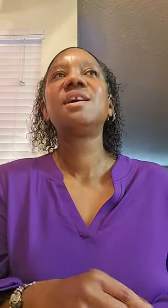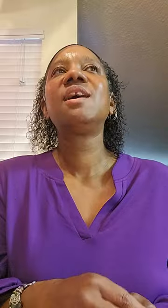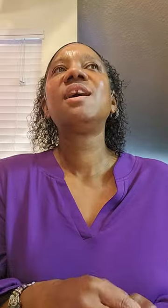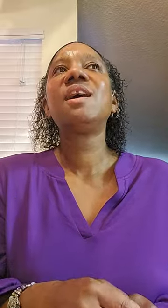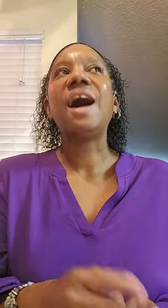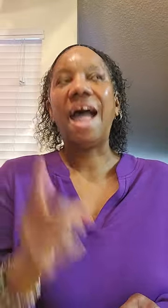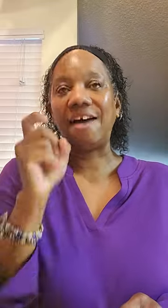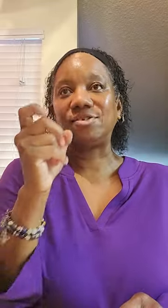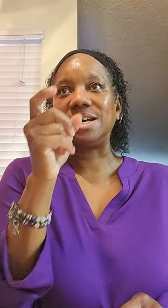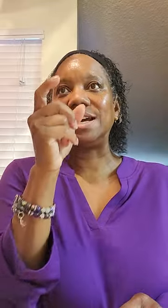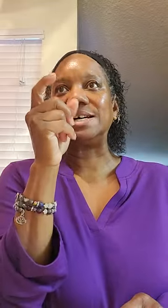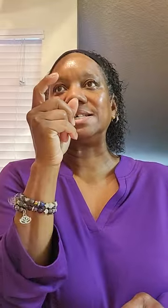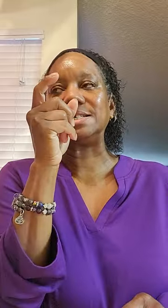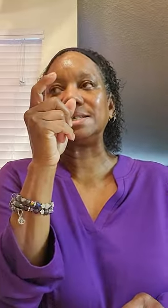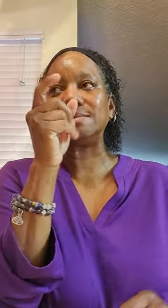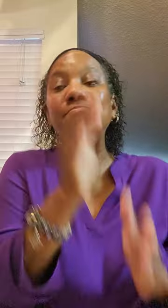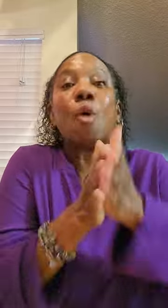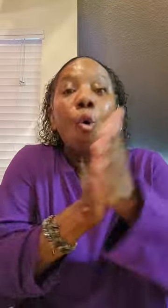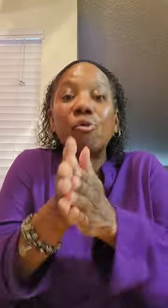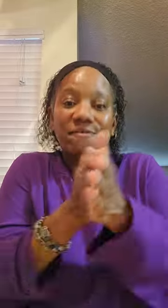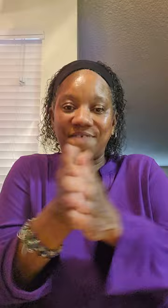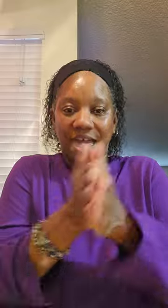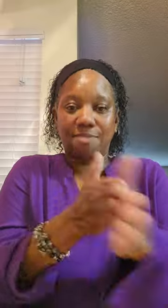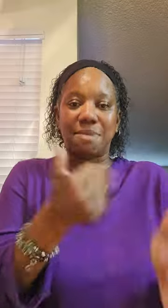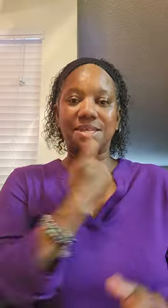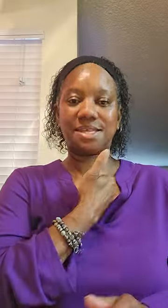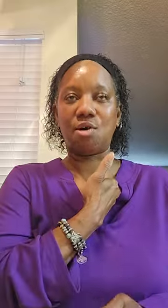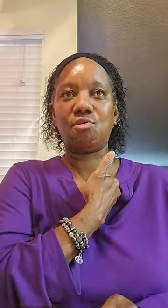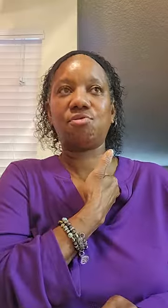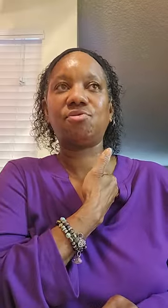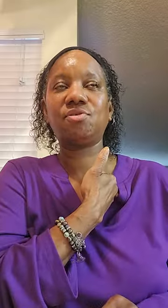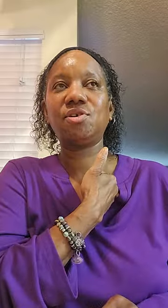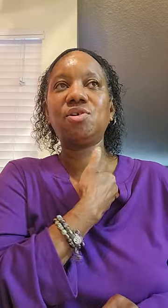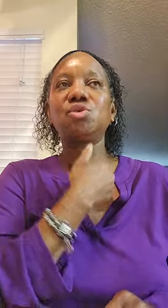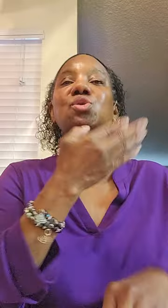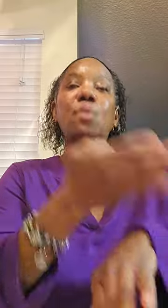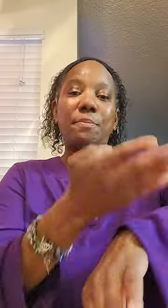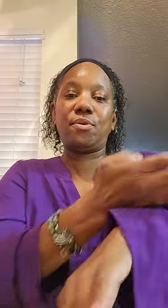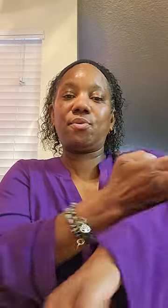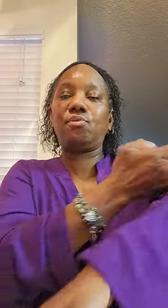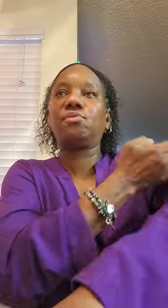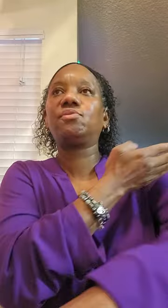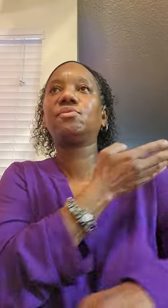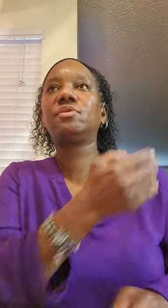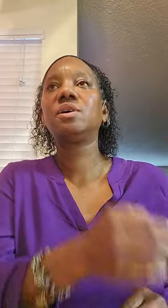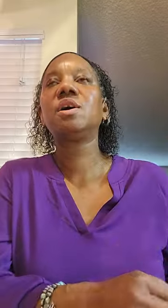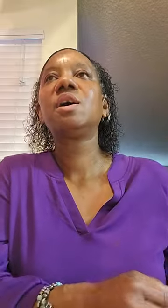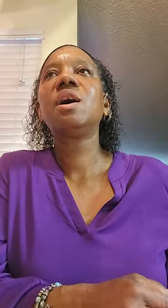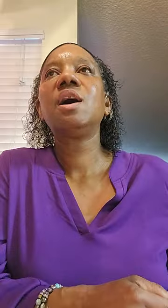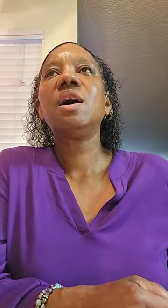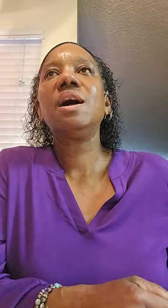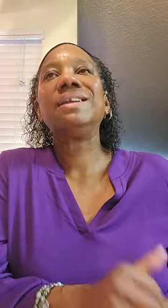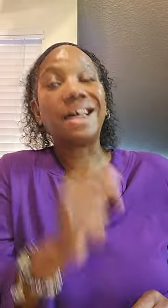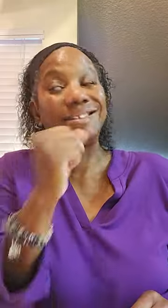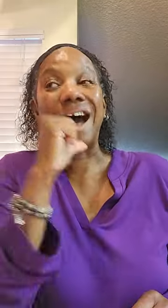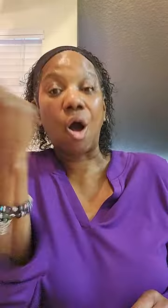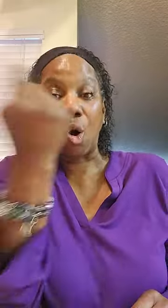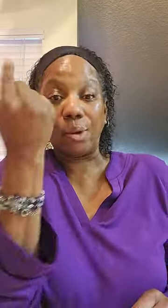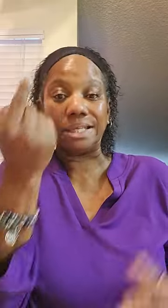I have to motivate myself to improve. That's not always